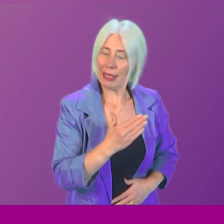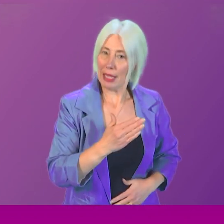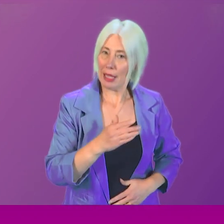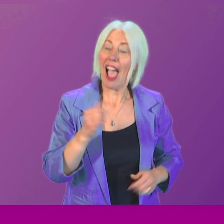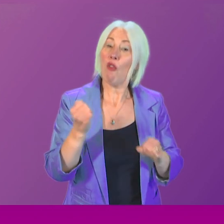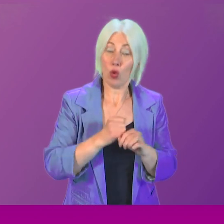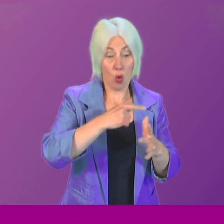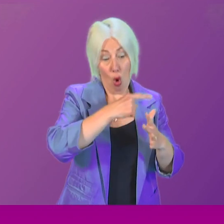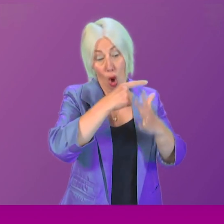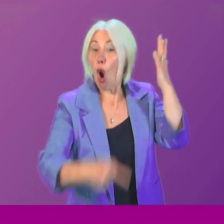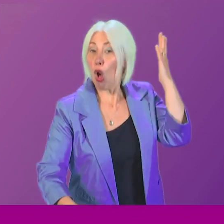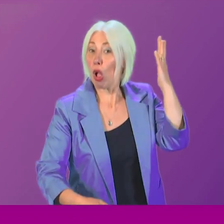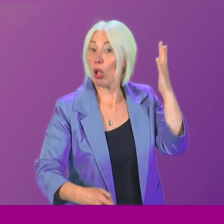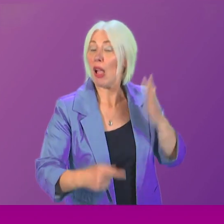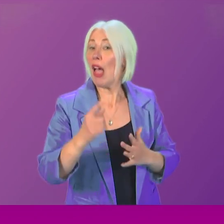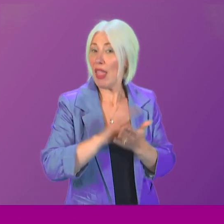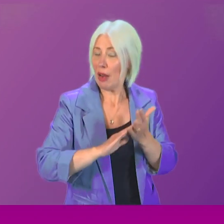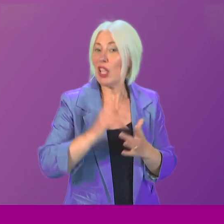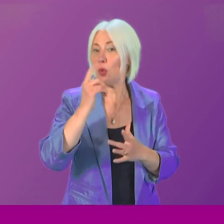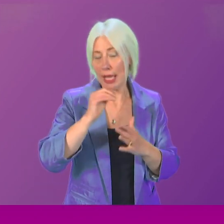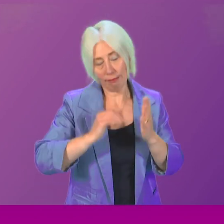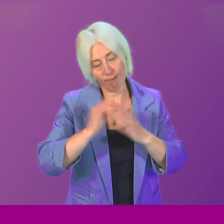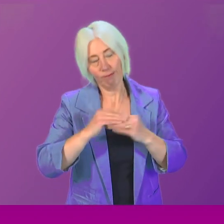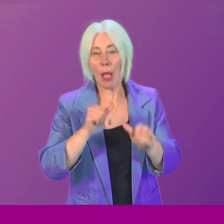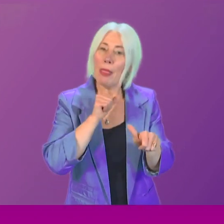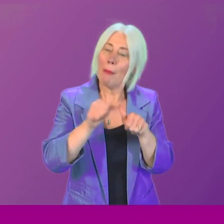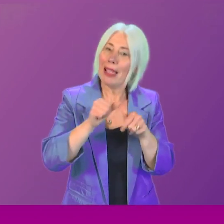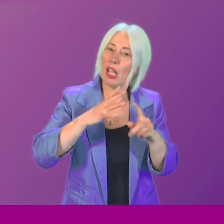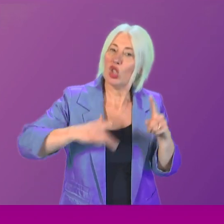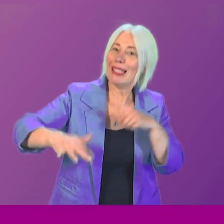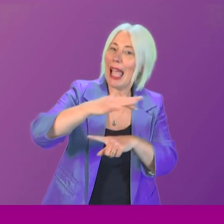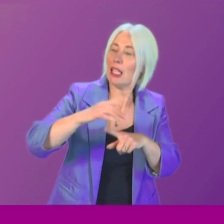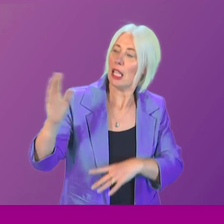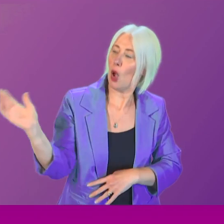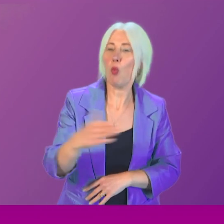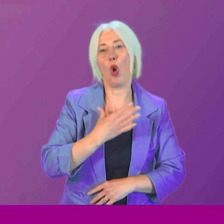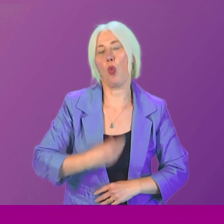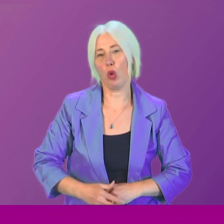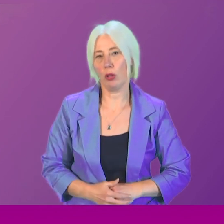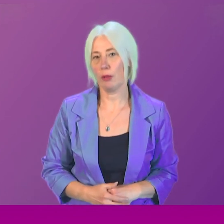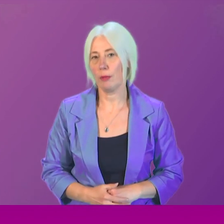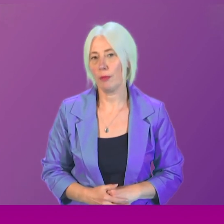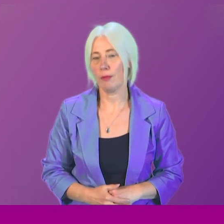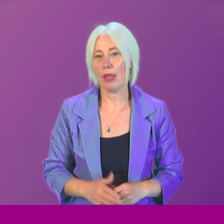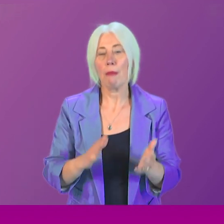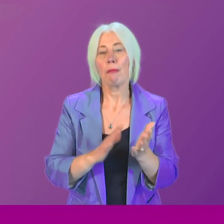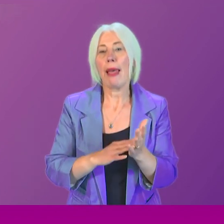do all of that can we build the better society that all of us want. Miles Briggs to be followed by Emma Roddick. Thank you, Presiding